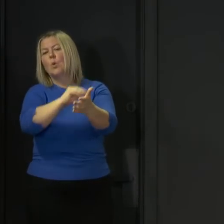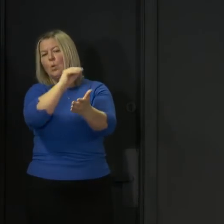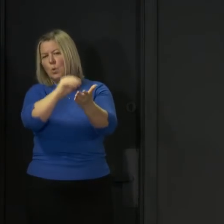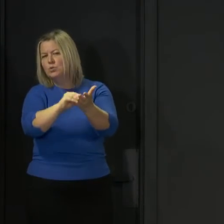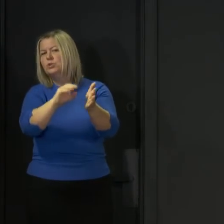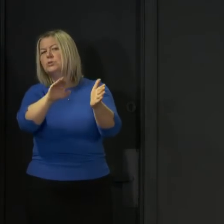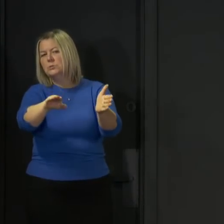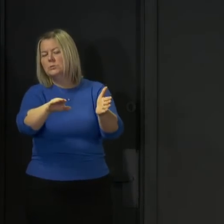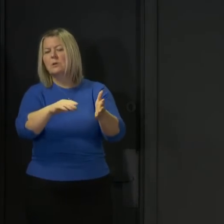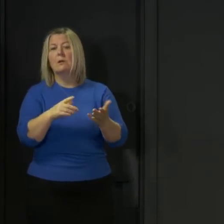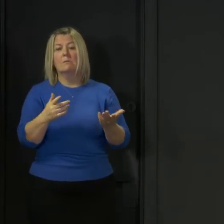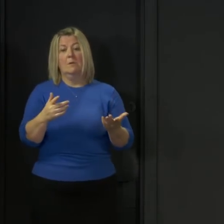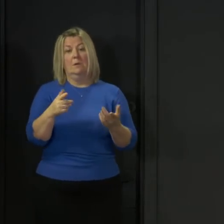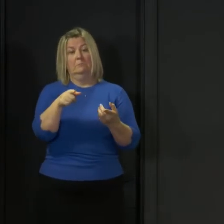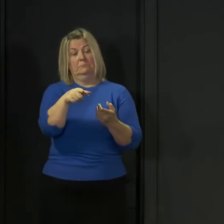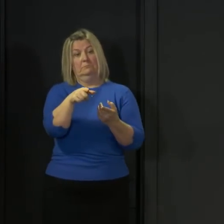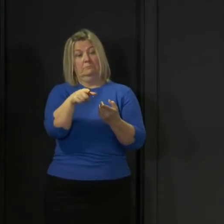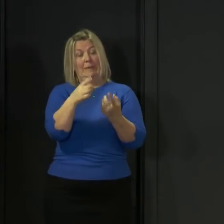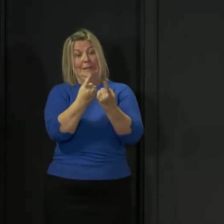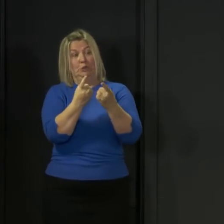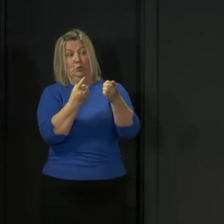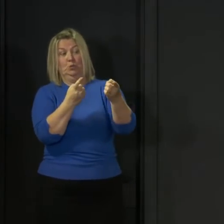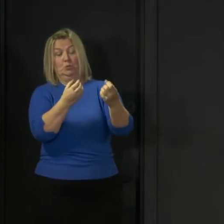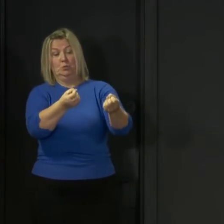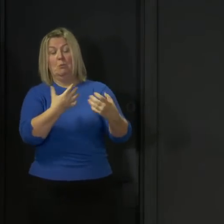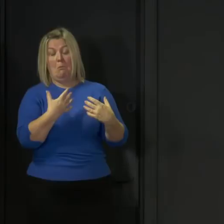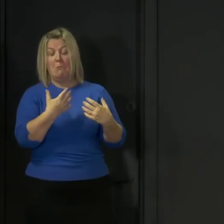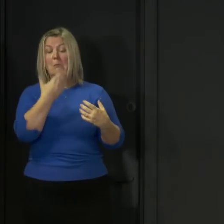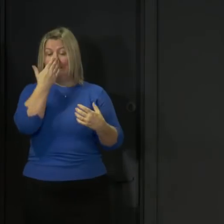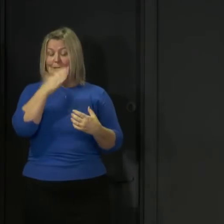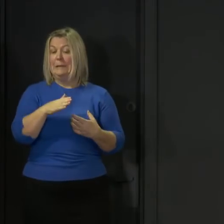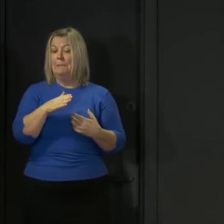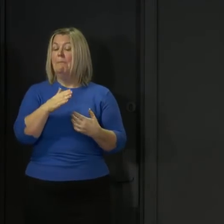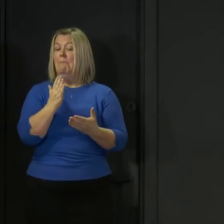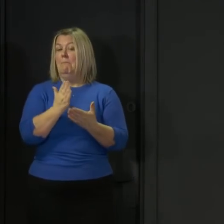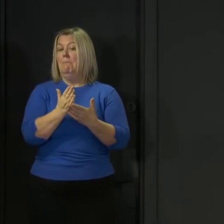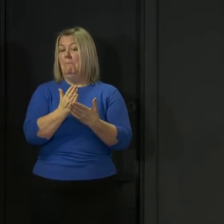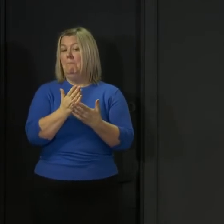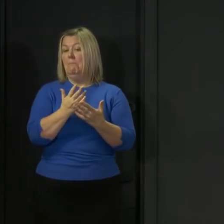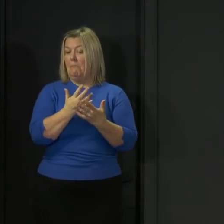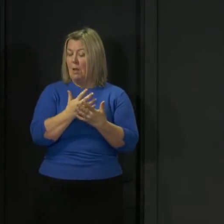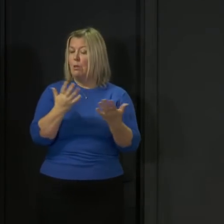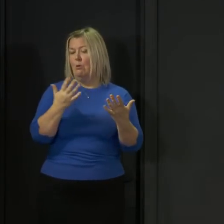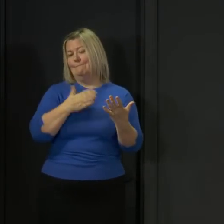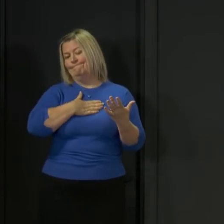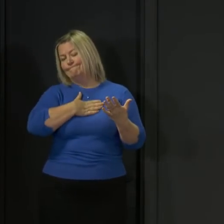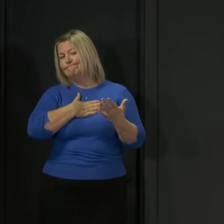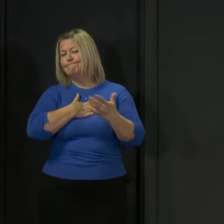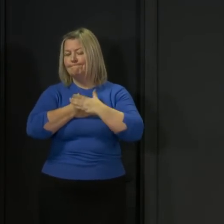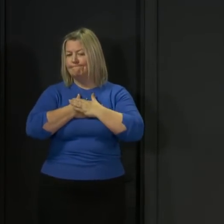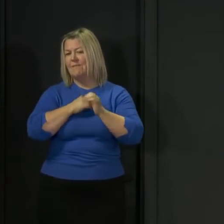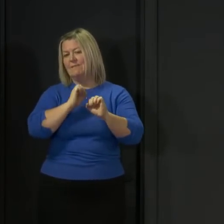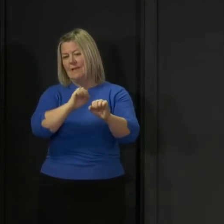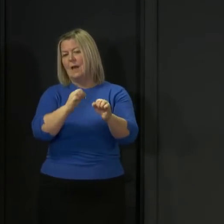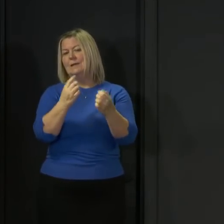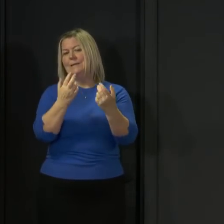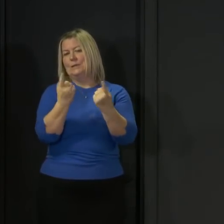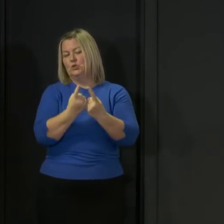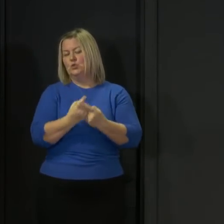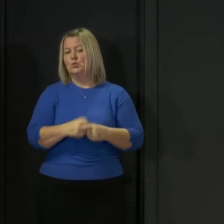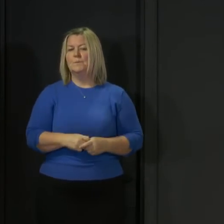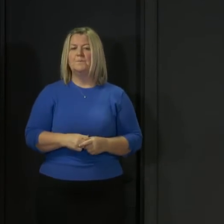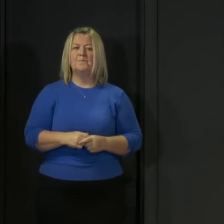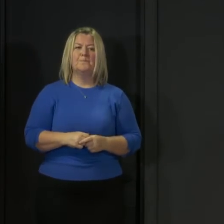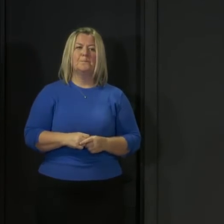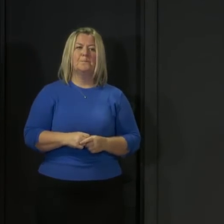but on the issue that you talk about it's certainly an issue that I have a lot of sympathy with Kieran